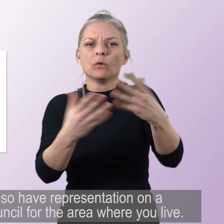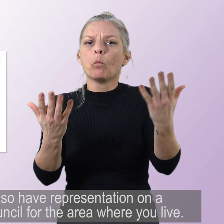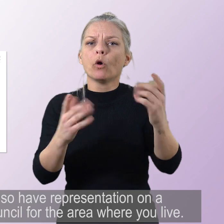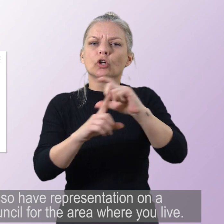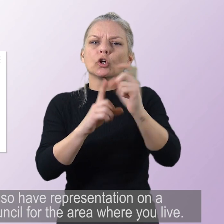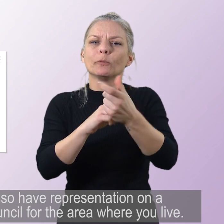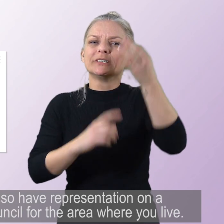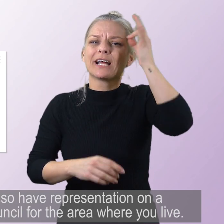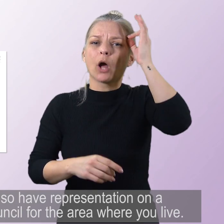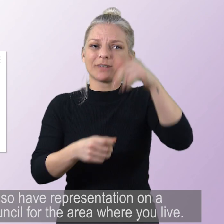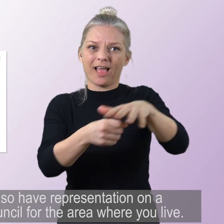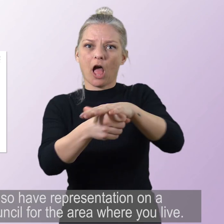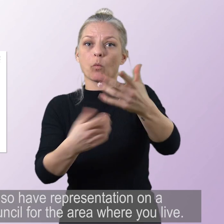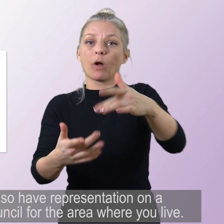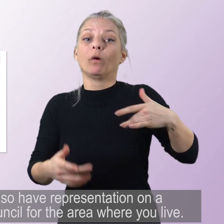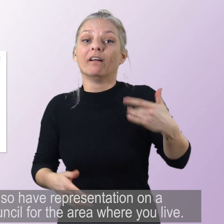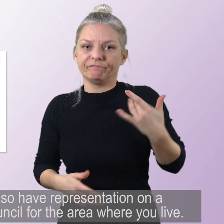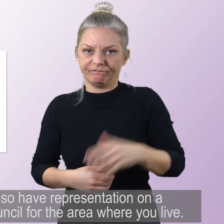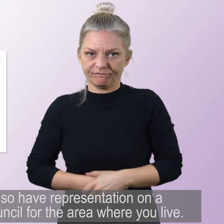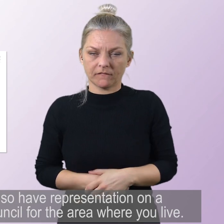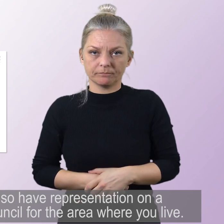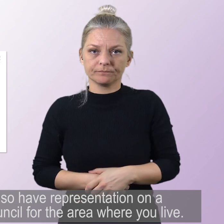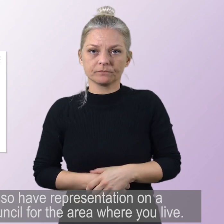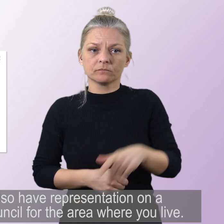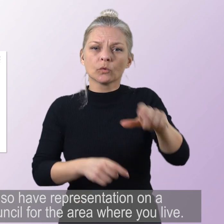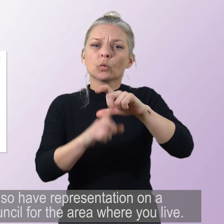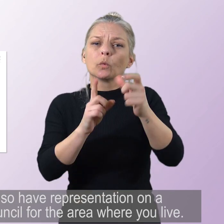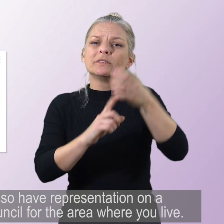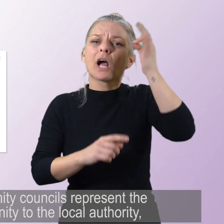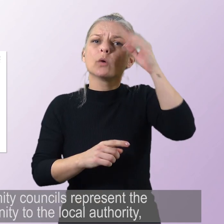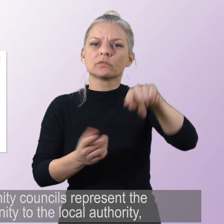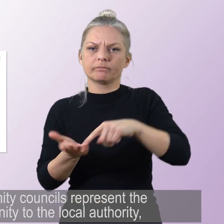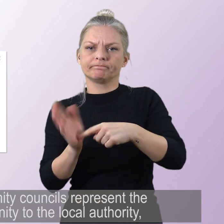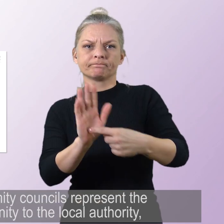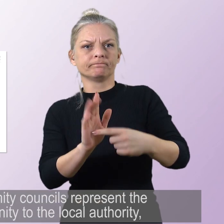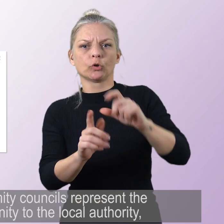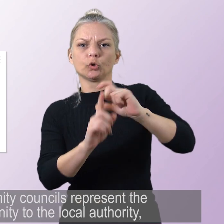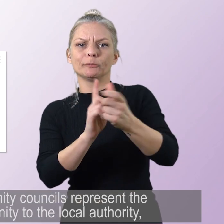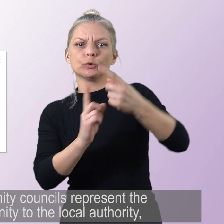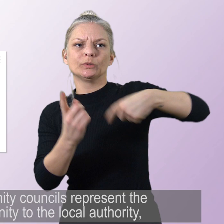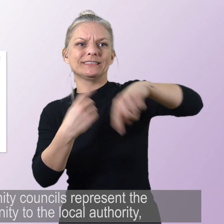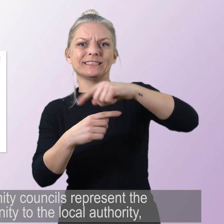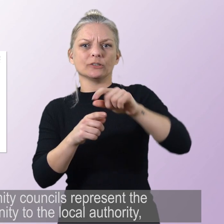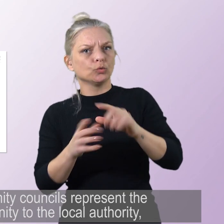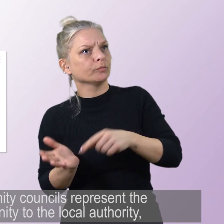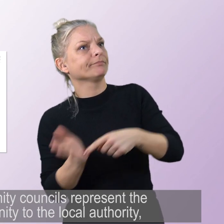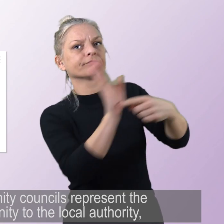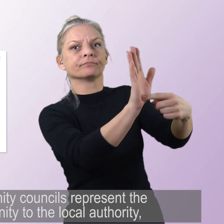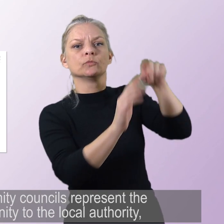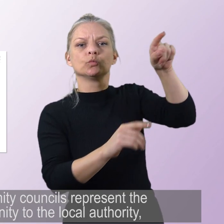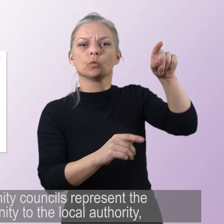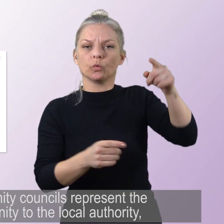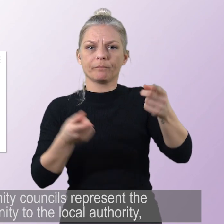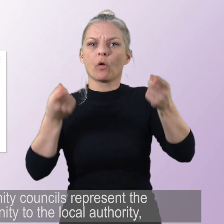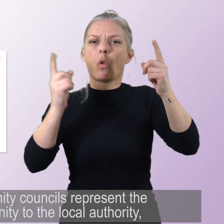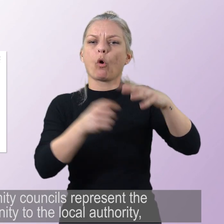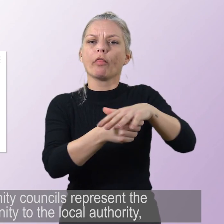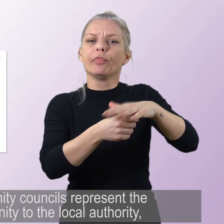representation on a community council for the area where you live. Community councils represent the community